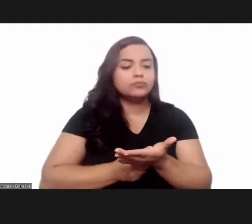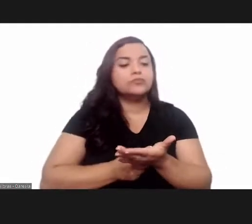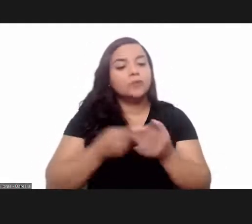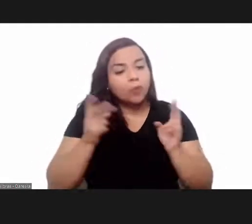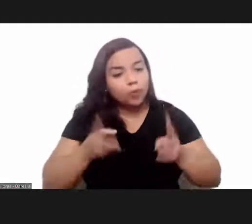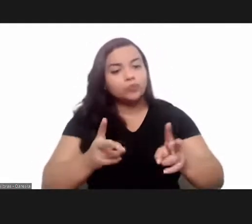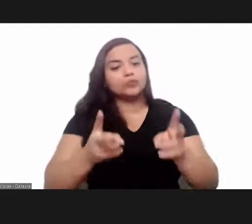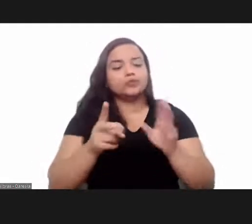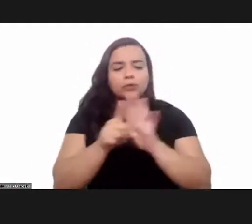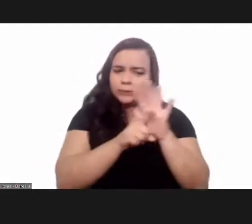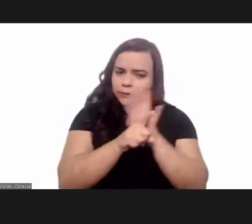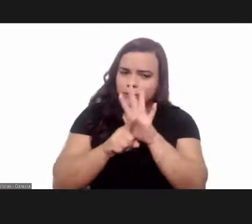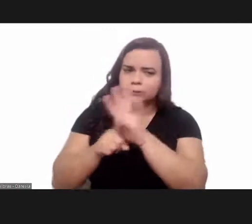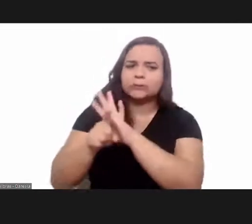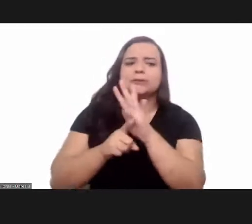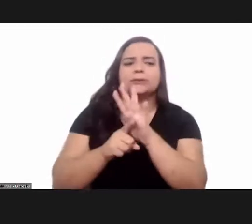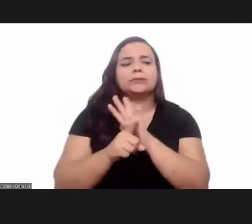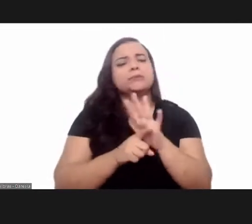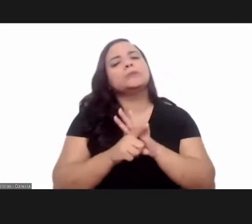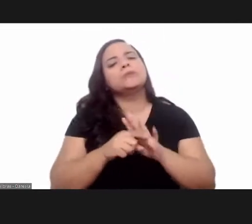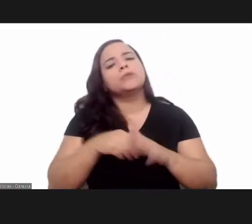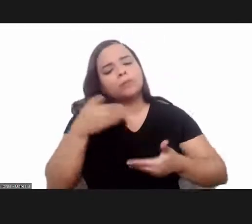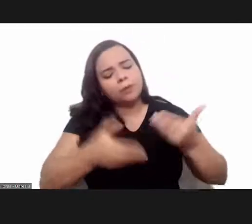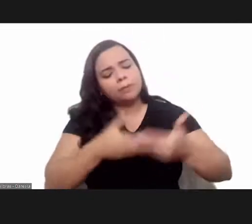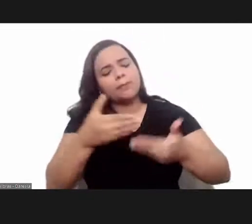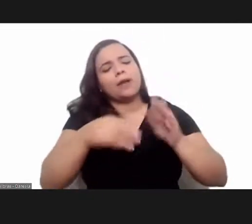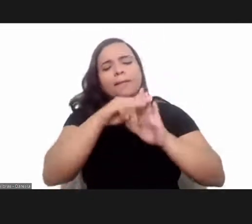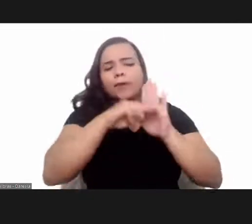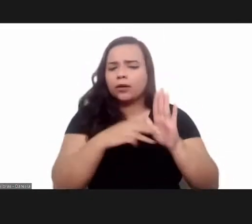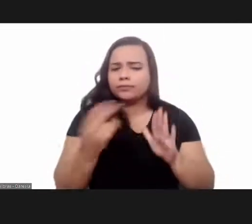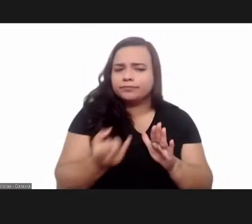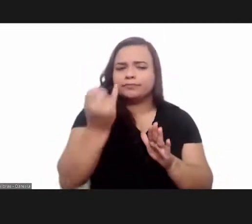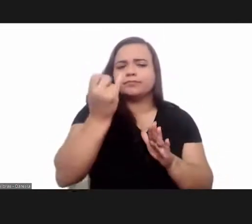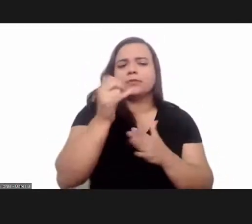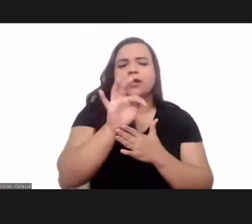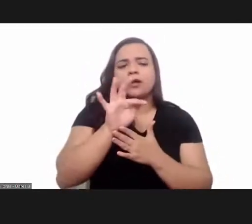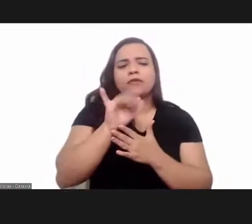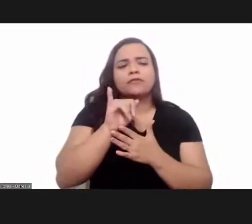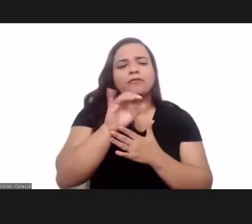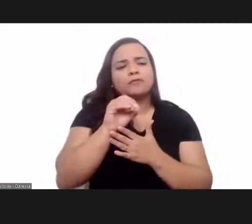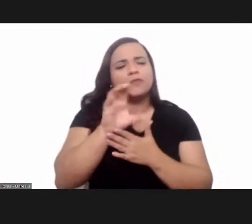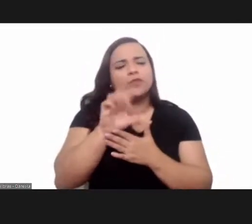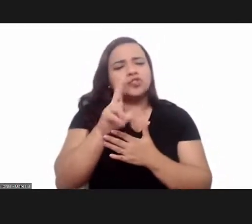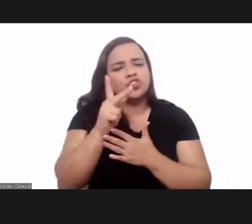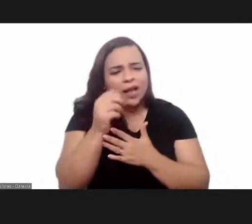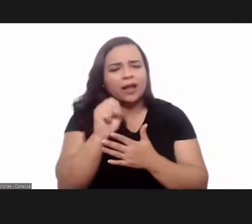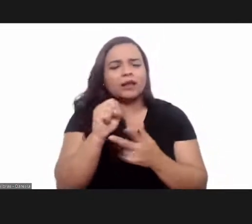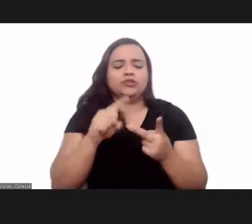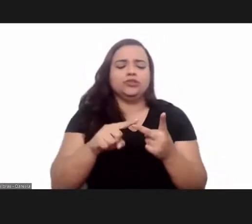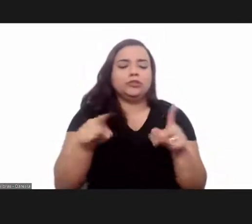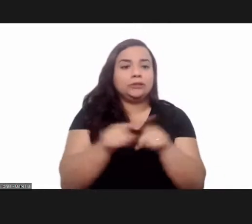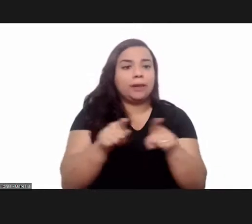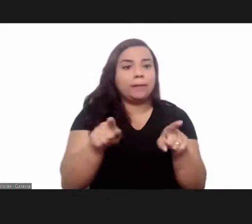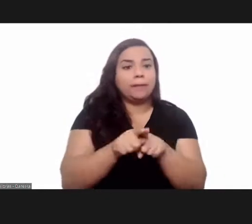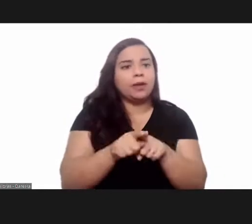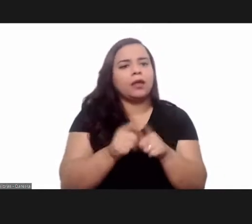commitment to continue important programs like few chagas the strengthening